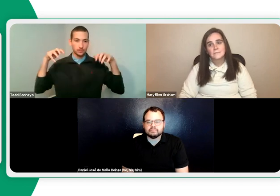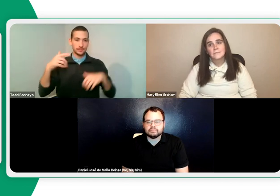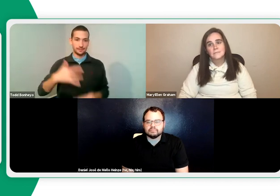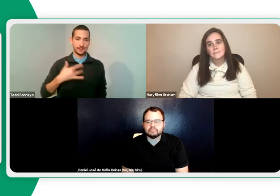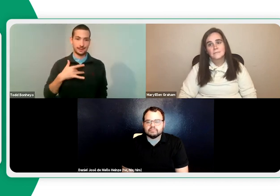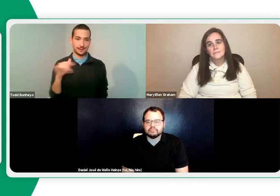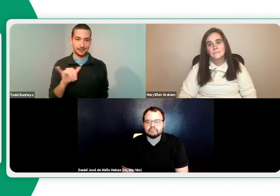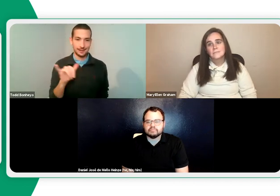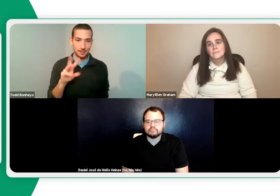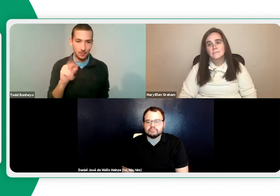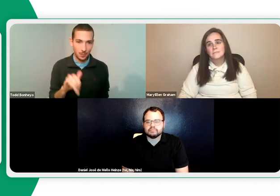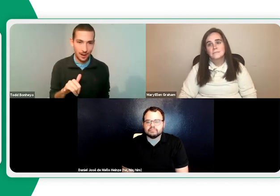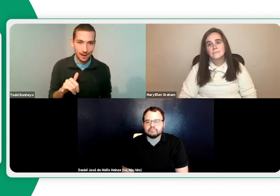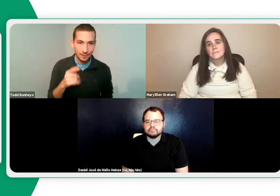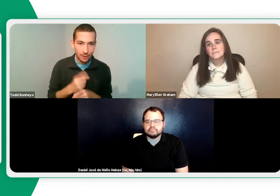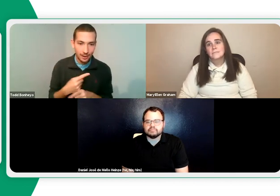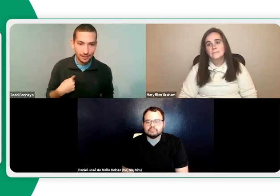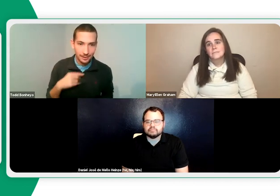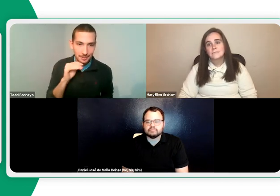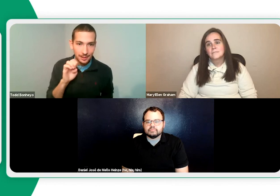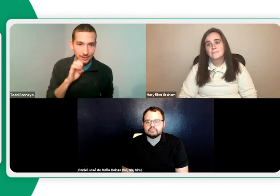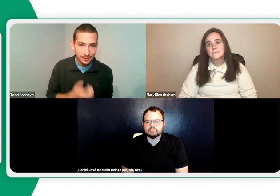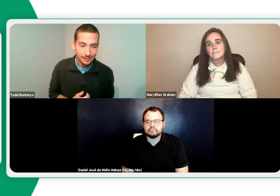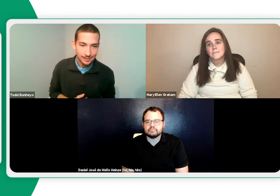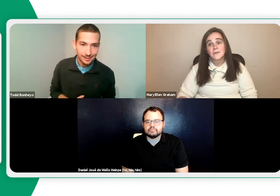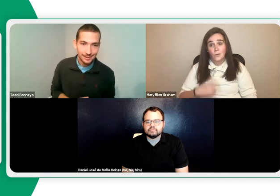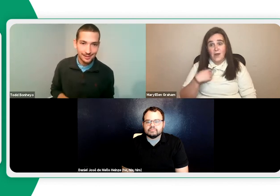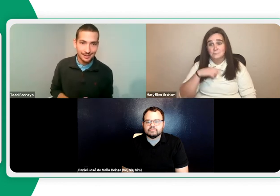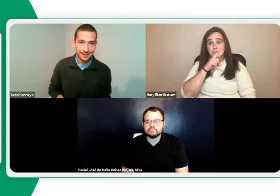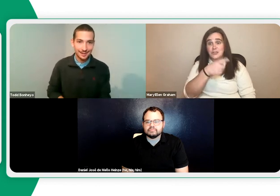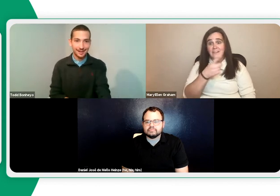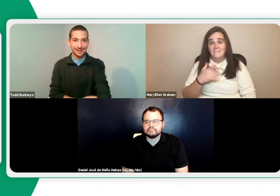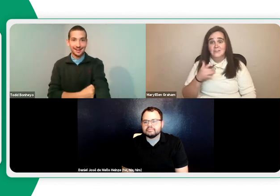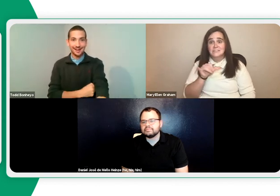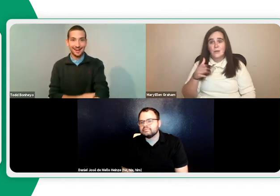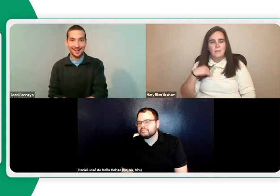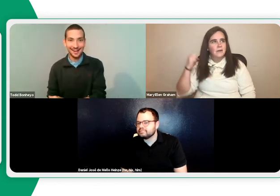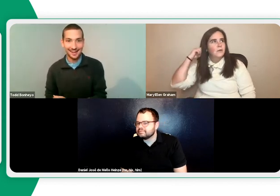very fortunate to have had you join us. And I'm sure the audience feels the same way I do. Right, Mary Ellen?